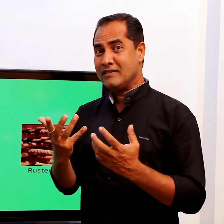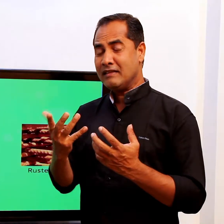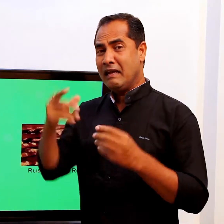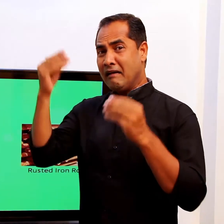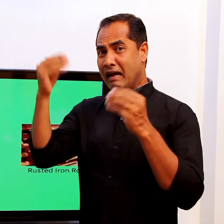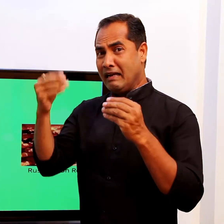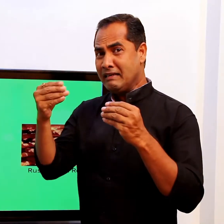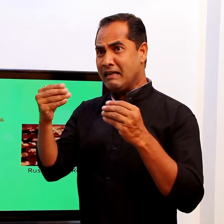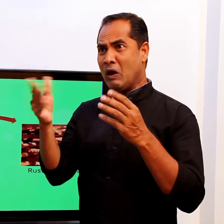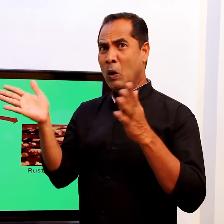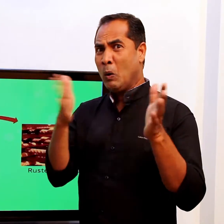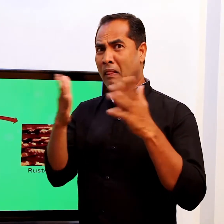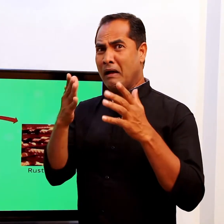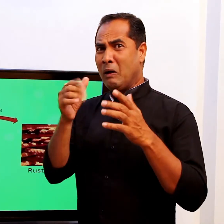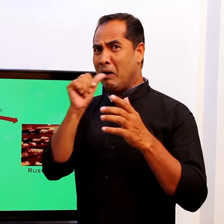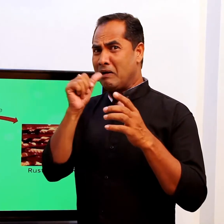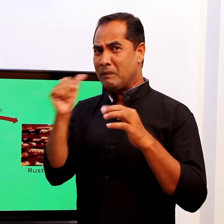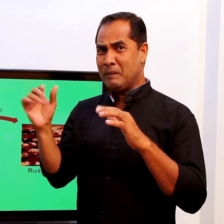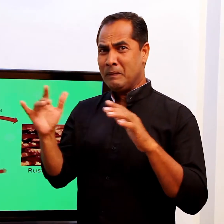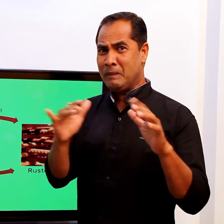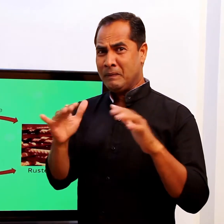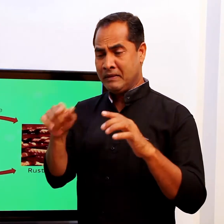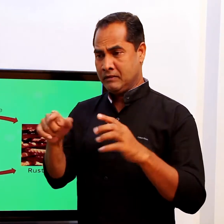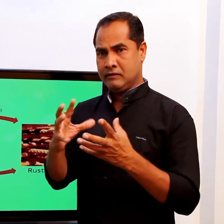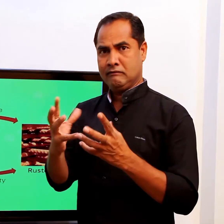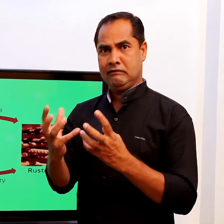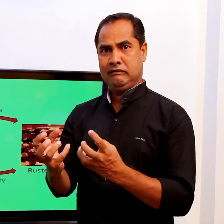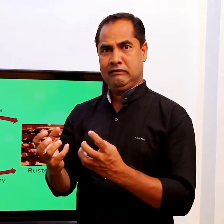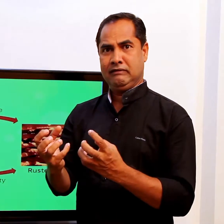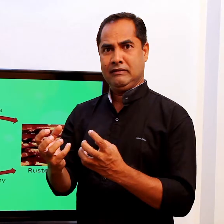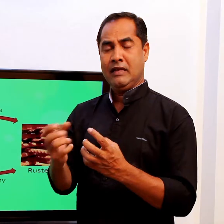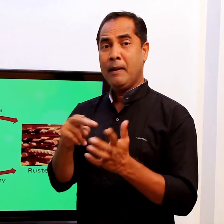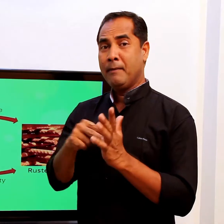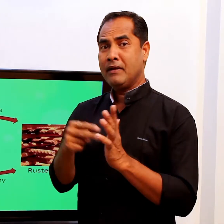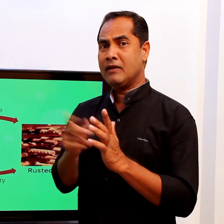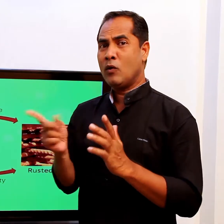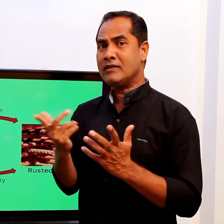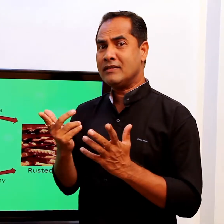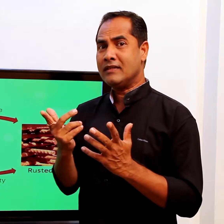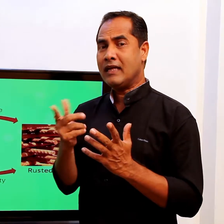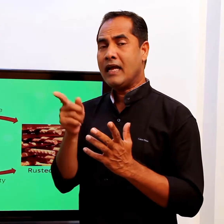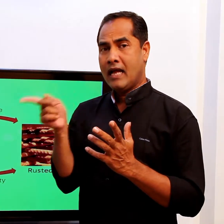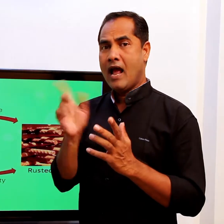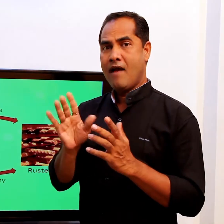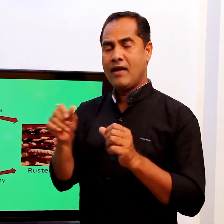with rain and wind and moisture. The color has changed.